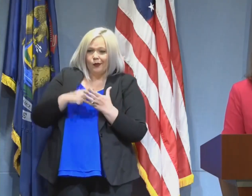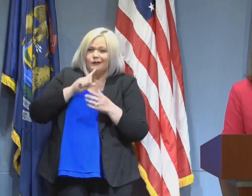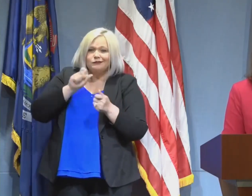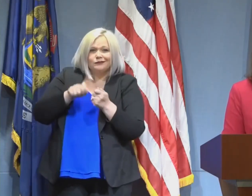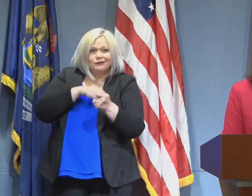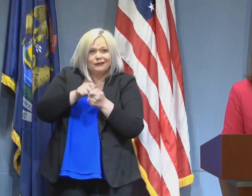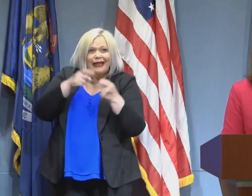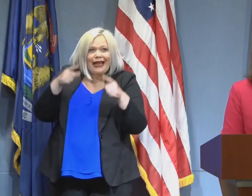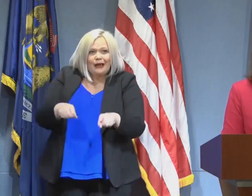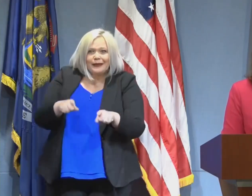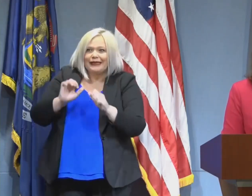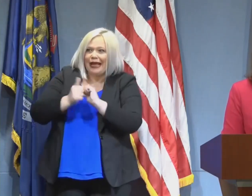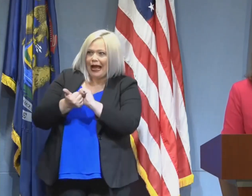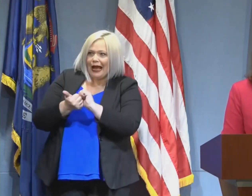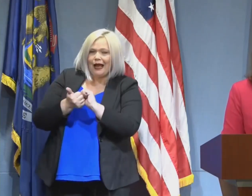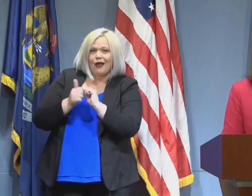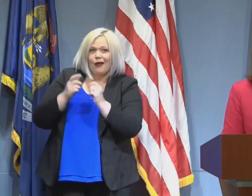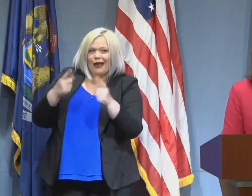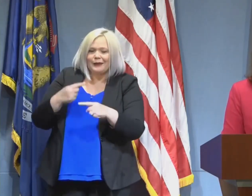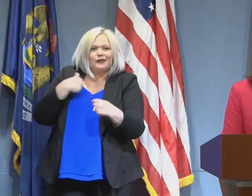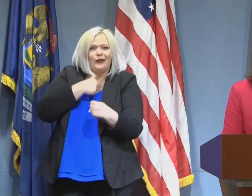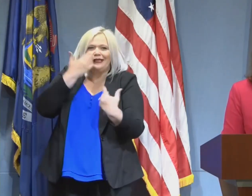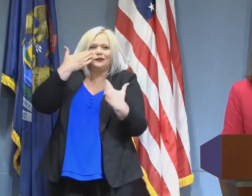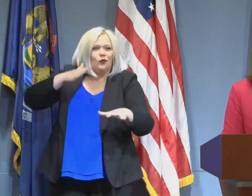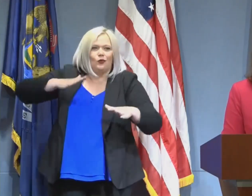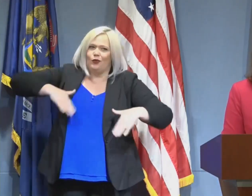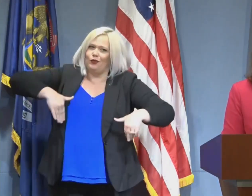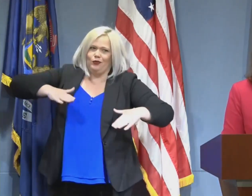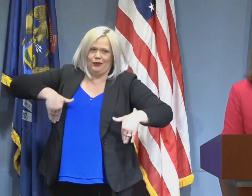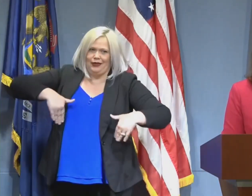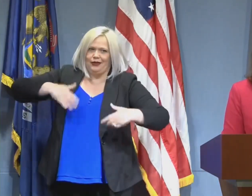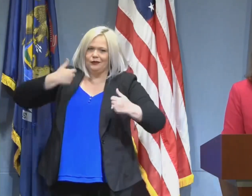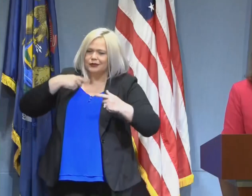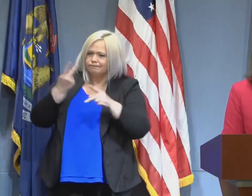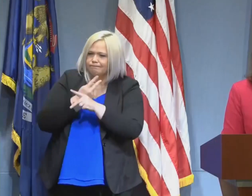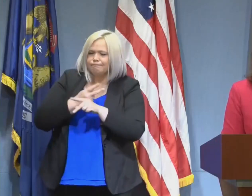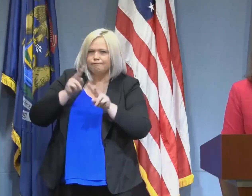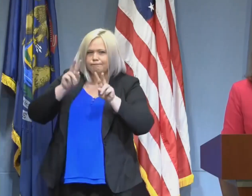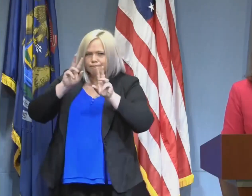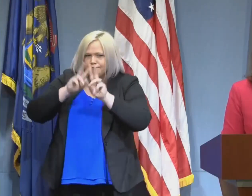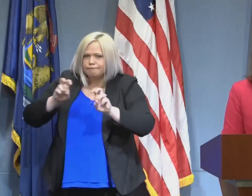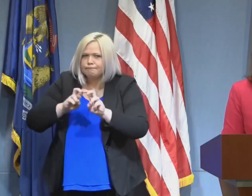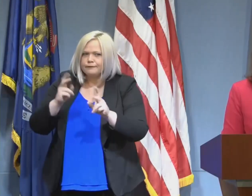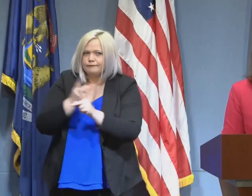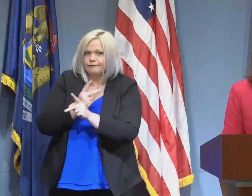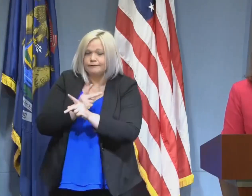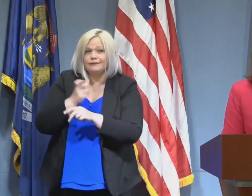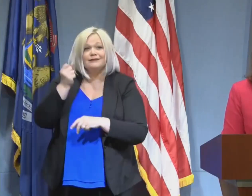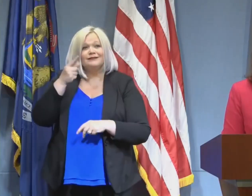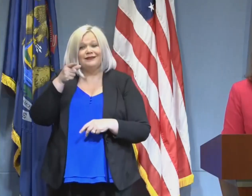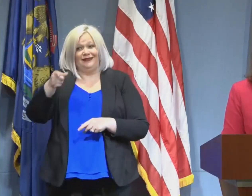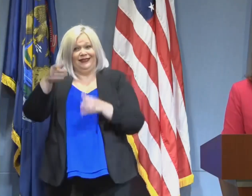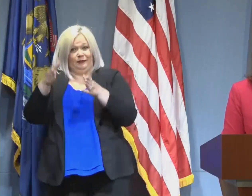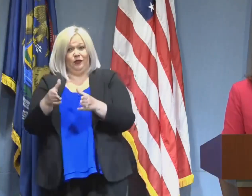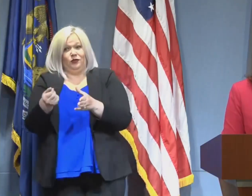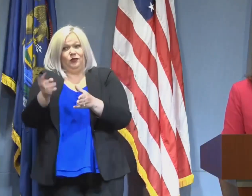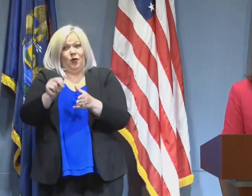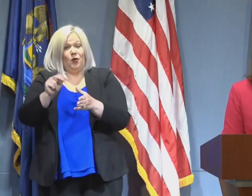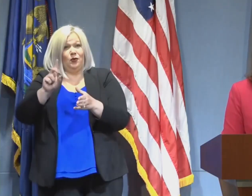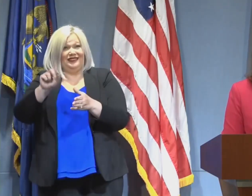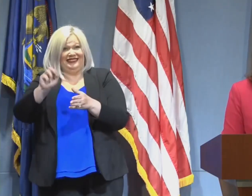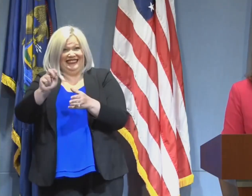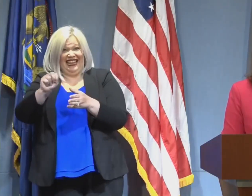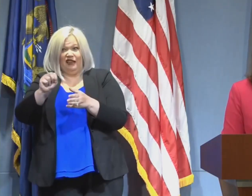and contributed this. But I'll just say this, know, this is owner of a dam with whom we have had litigation